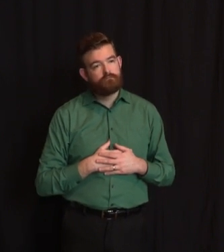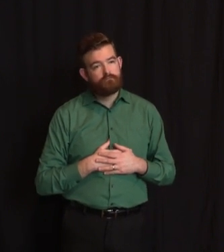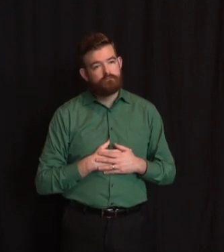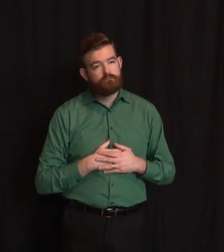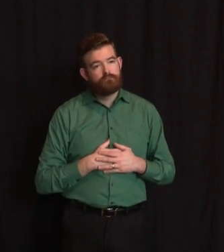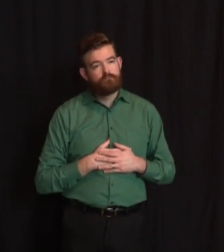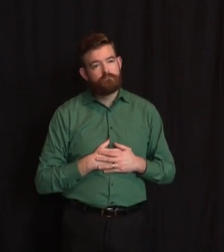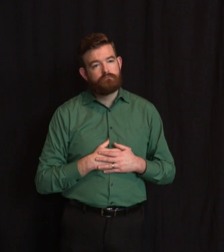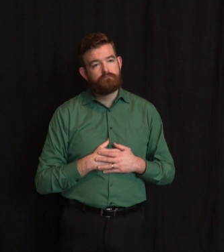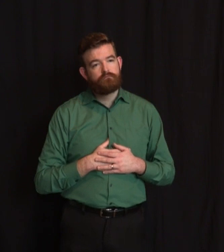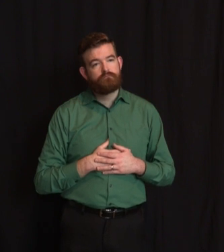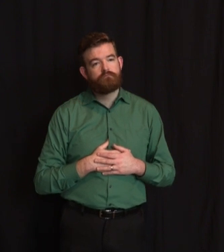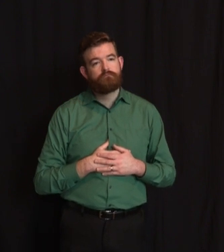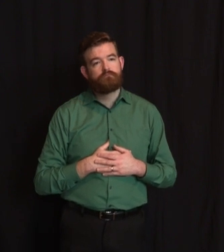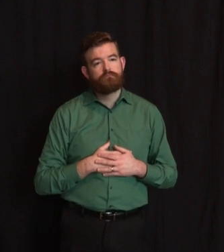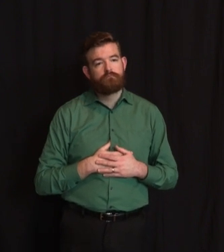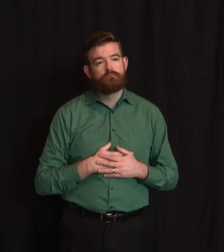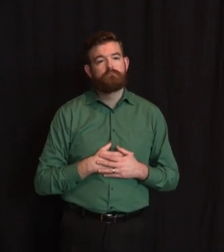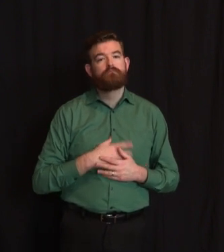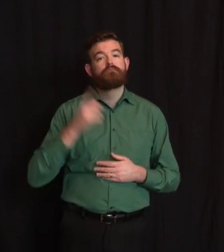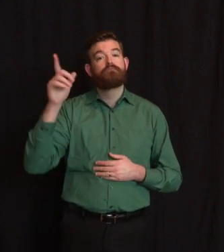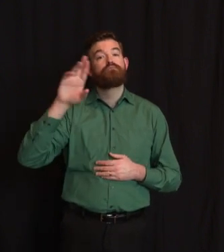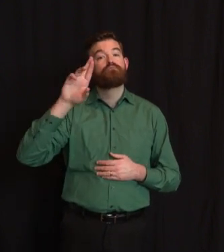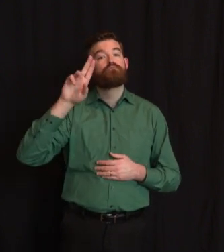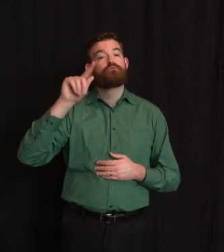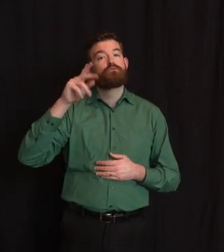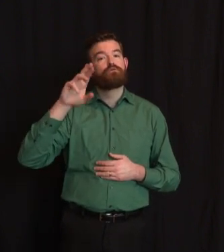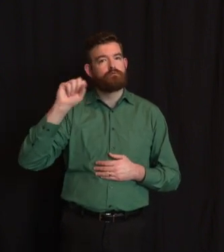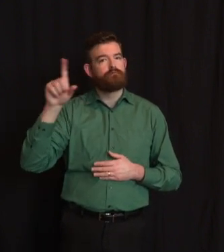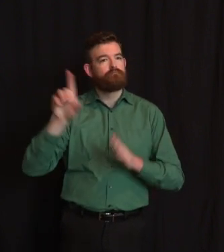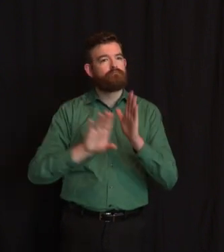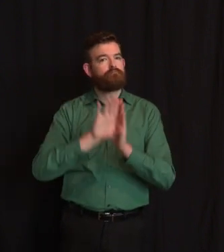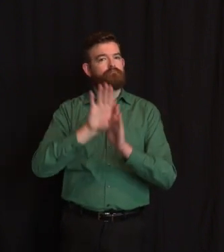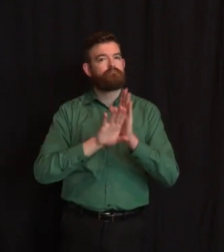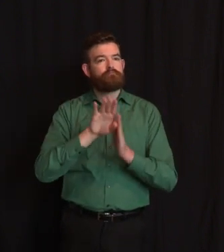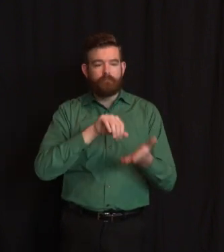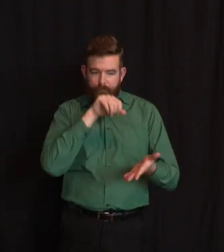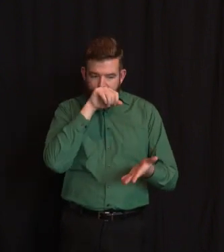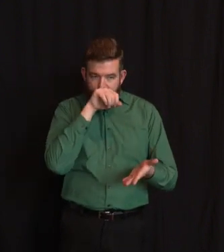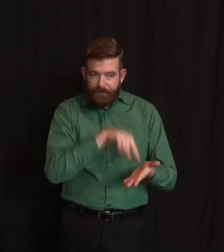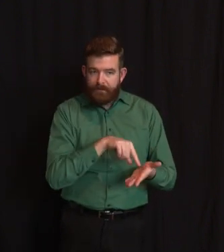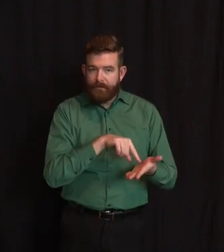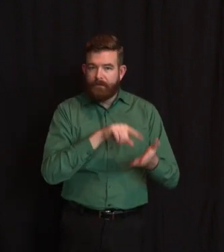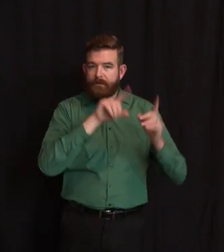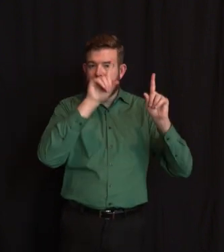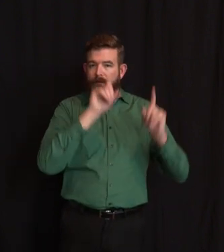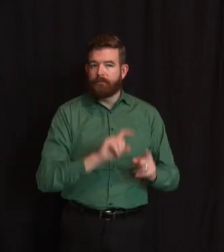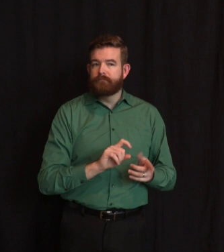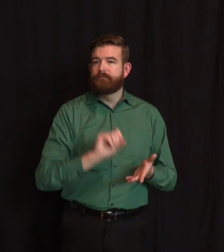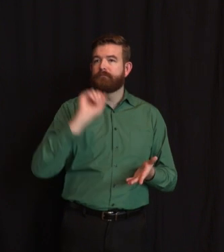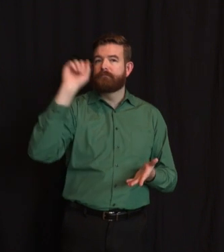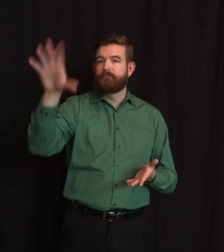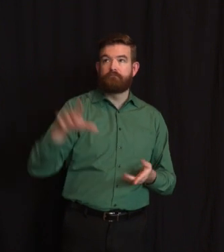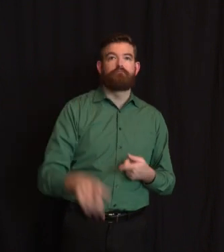And we will make sure that that is – I will tell you this definitively, regardless of how we do it or where we get them,